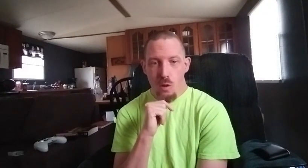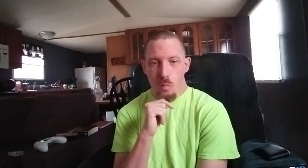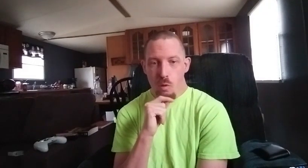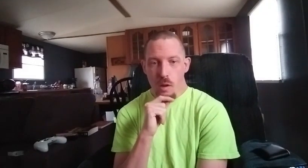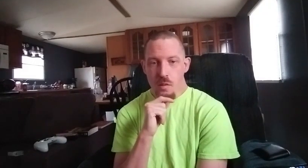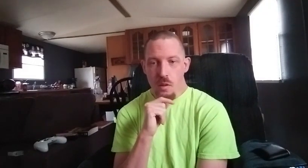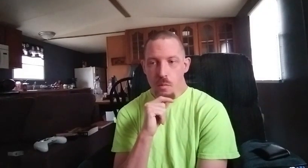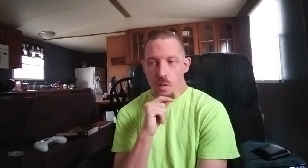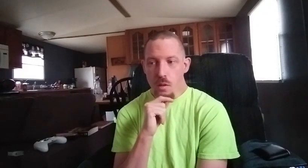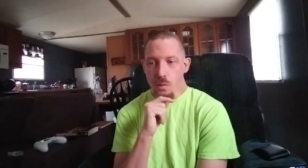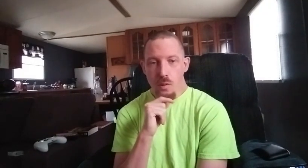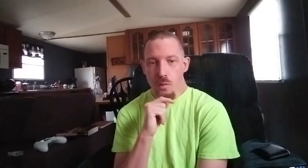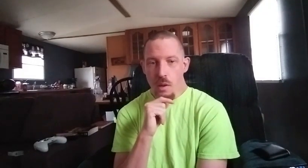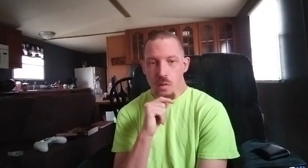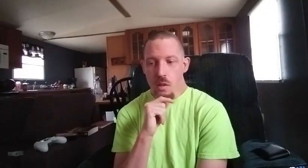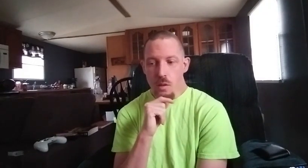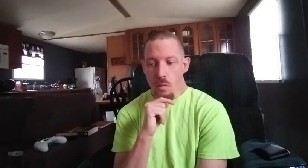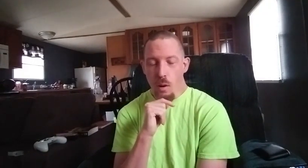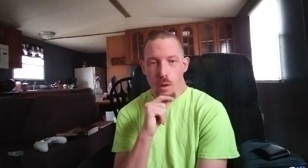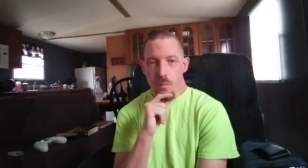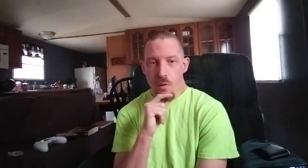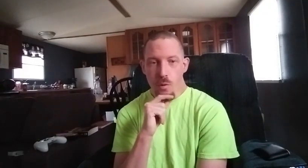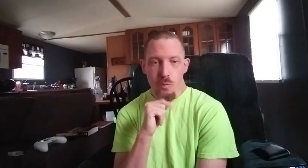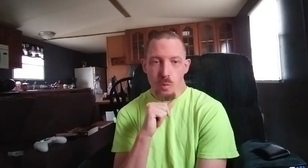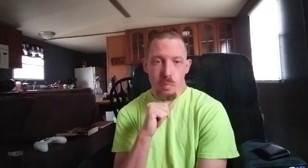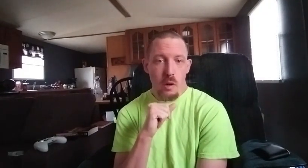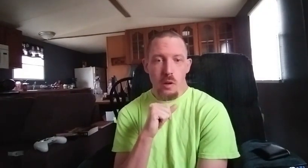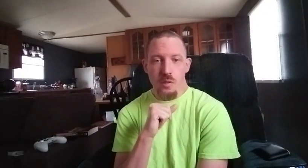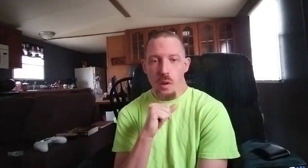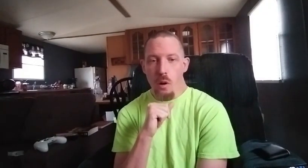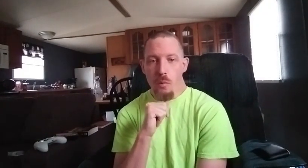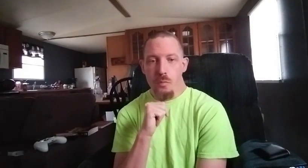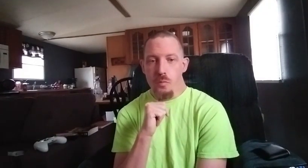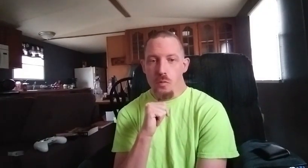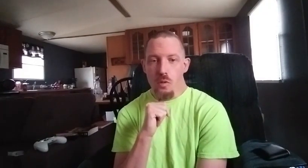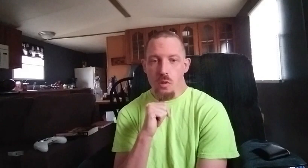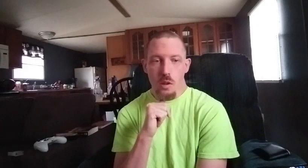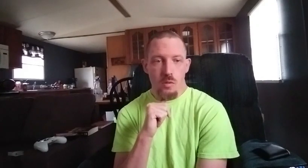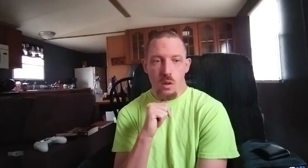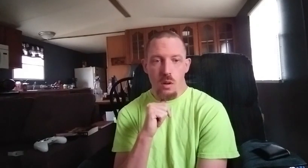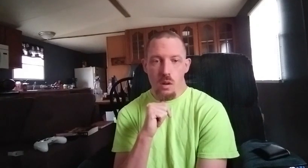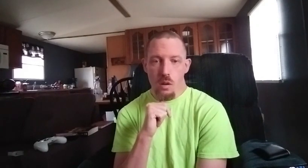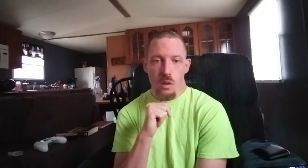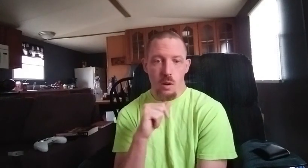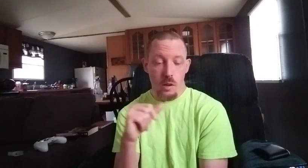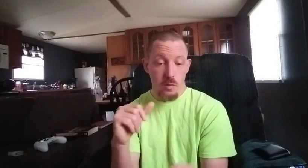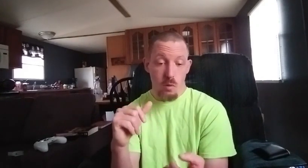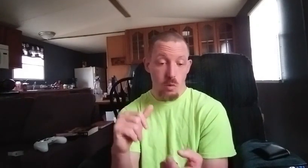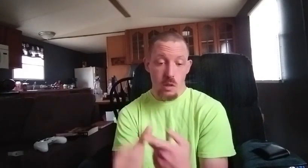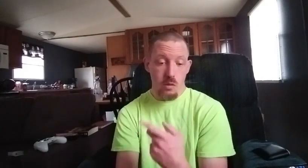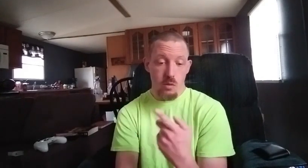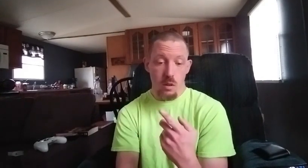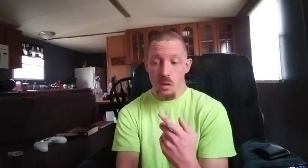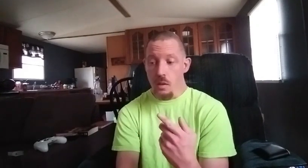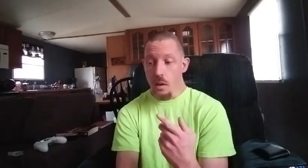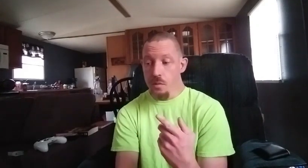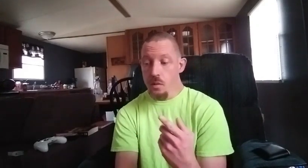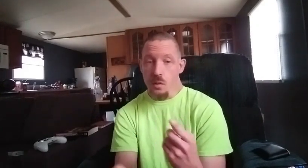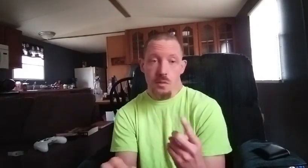know progressing everything you do that's the key to life you know to better yourself get stronger like if you want to get strong with how cynics